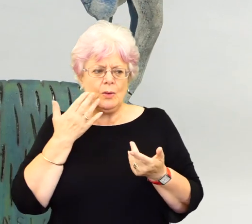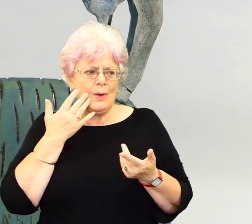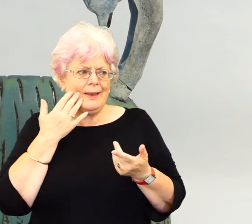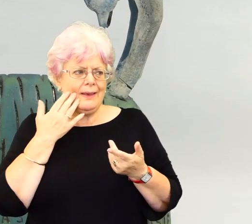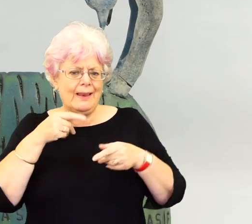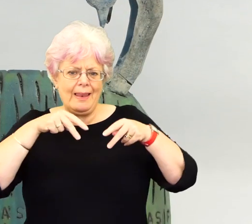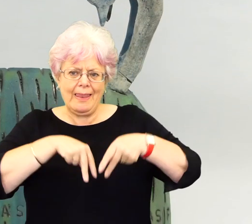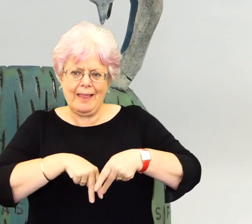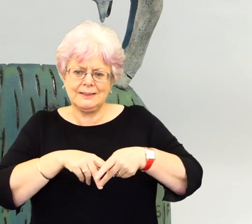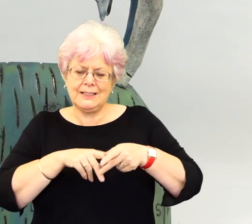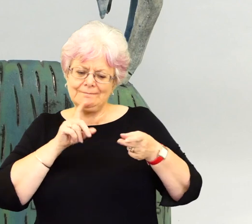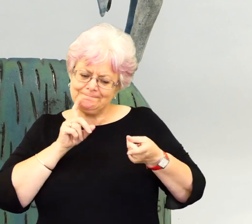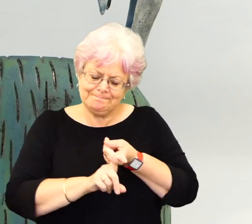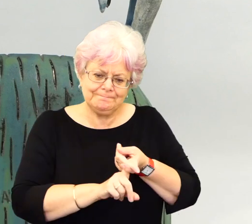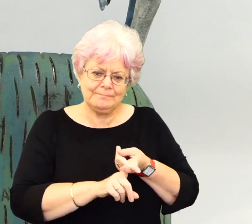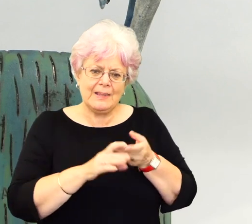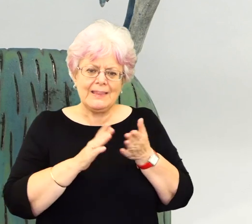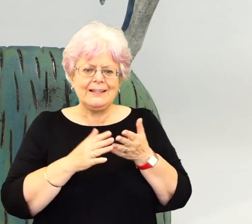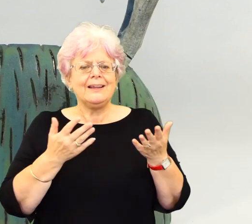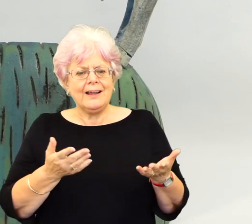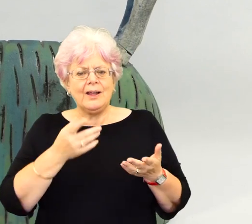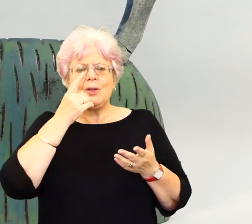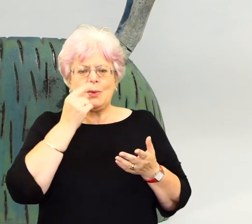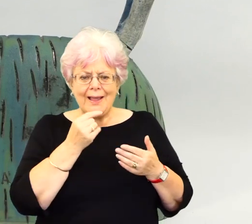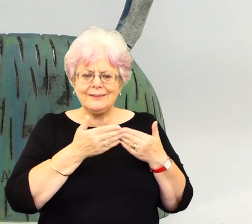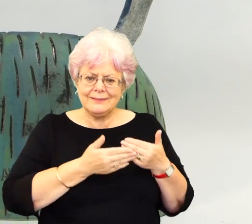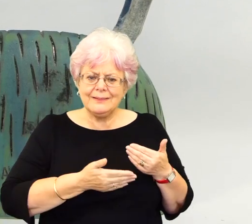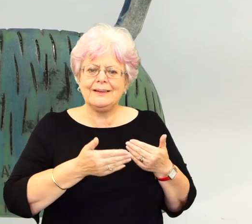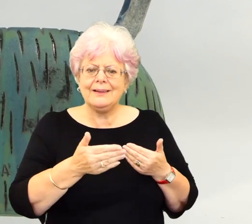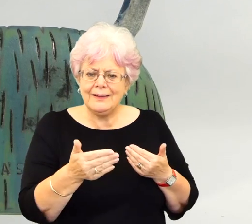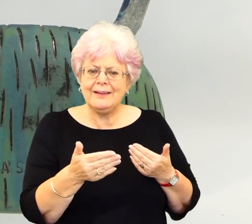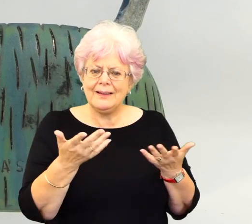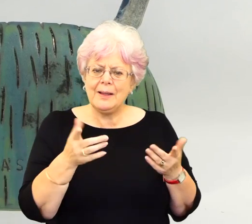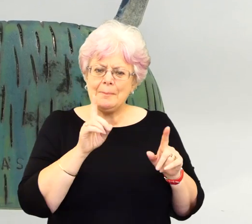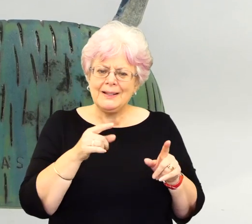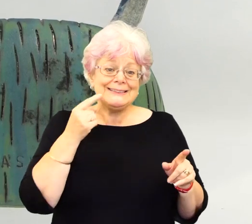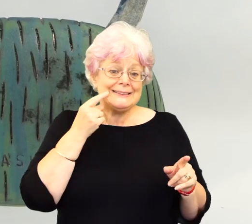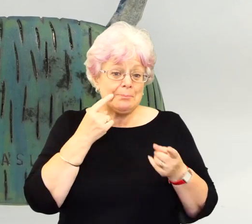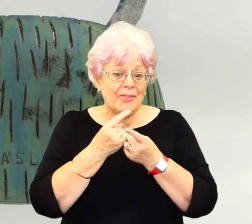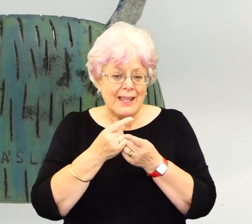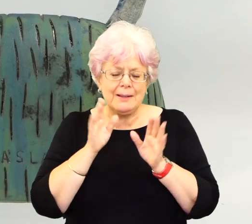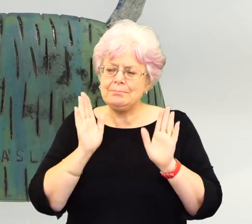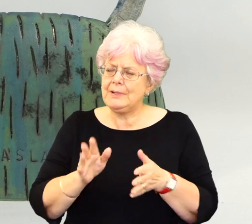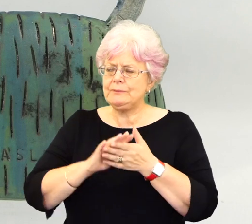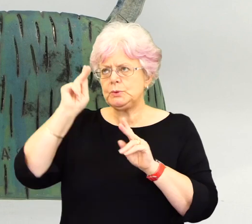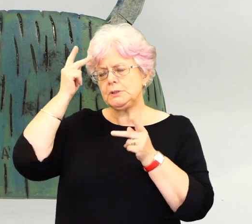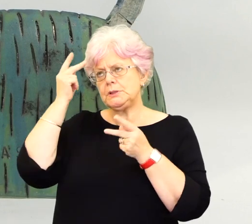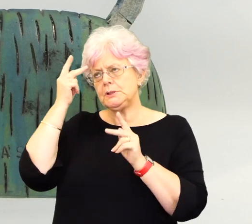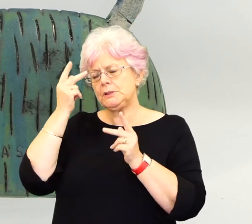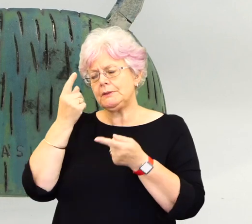was, when the legs become firm enough, then you can move the prop and work on the rest of the animals. So it's a simple, very simple thing, but I had to